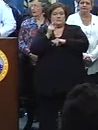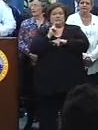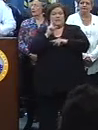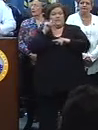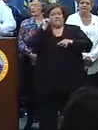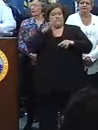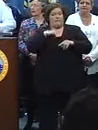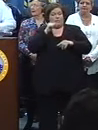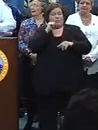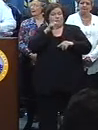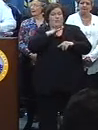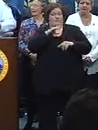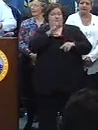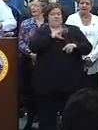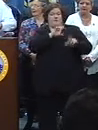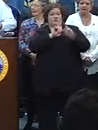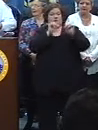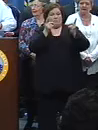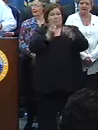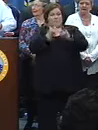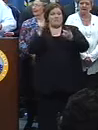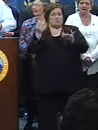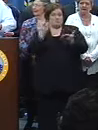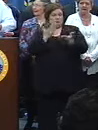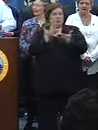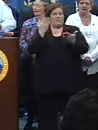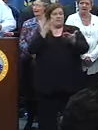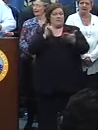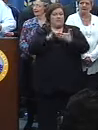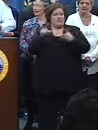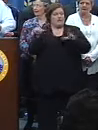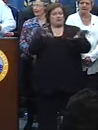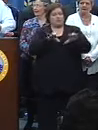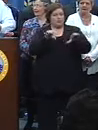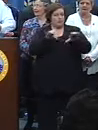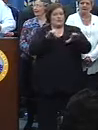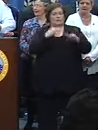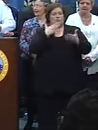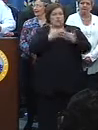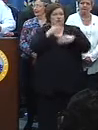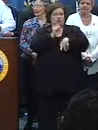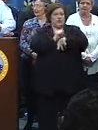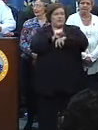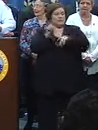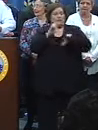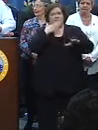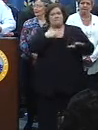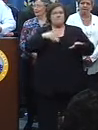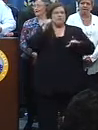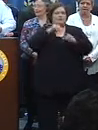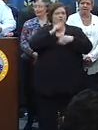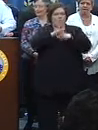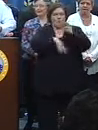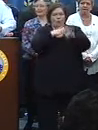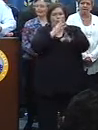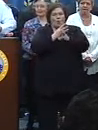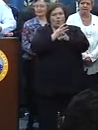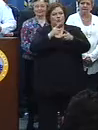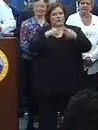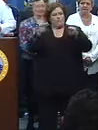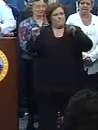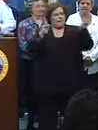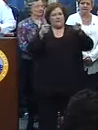the men and women of this department proved, unquestionably, without failing, that they are the very best in the world at managing large crowds,